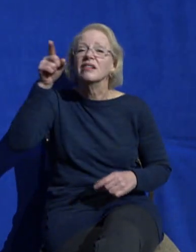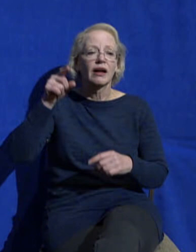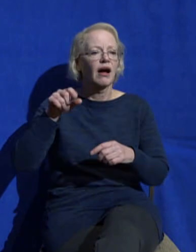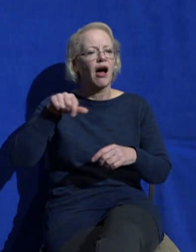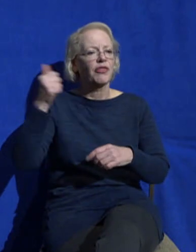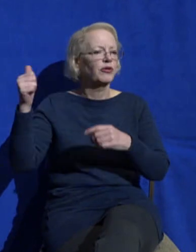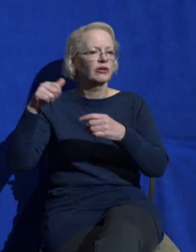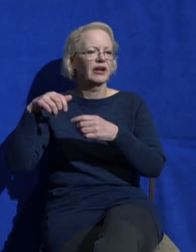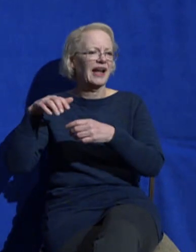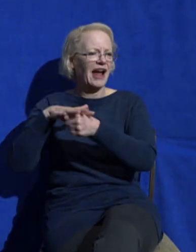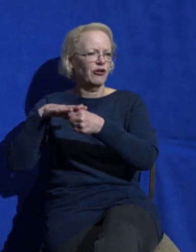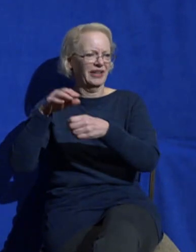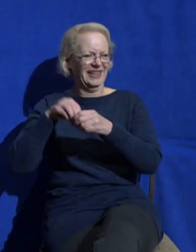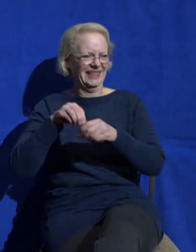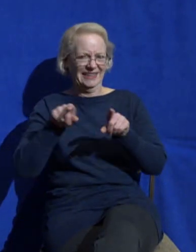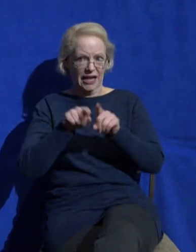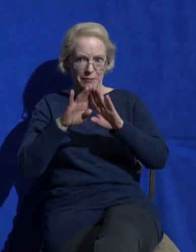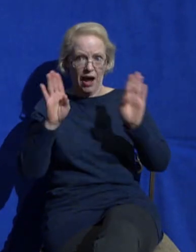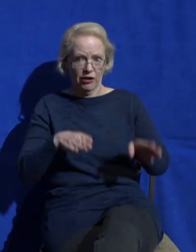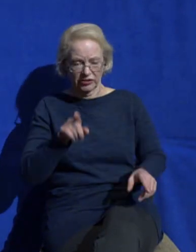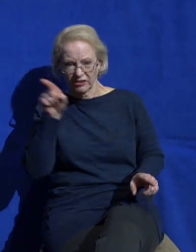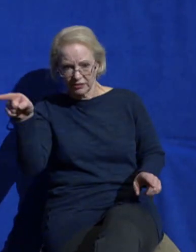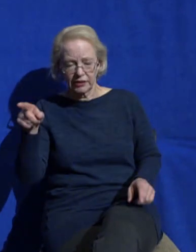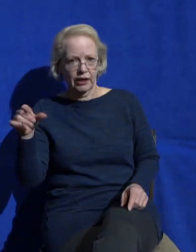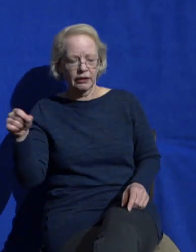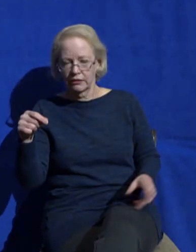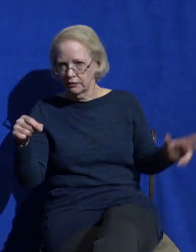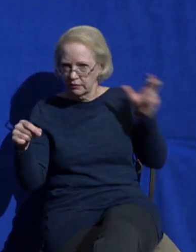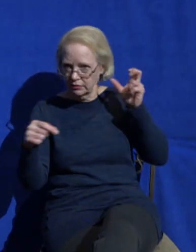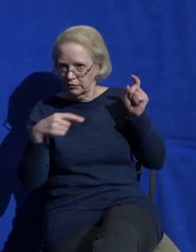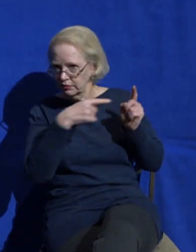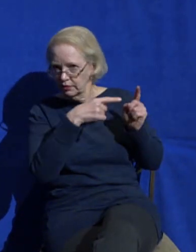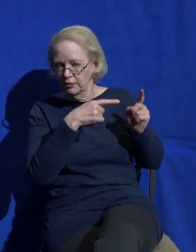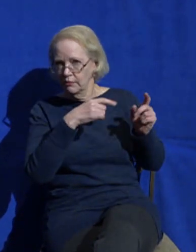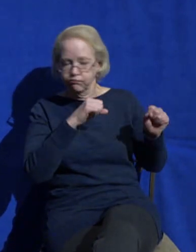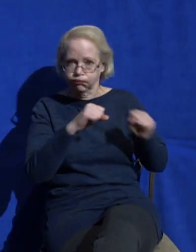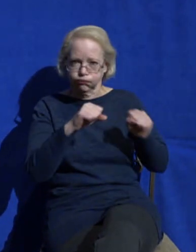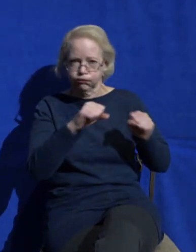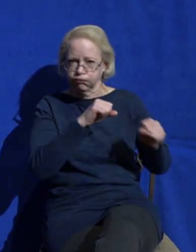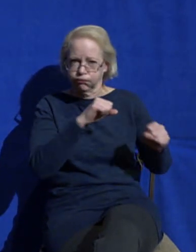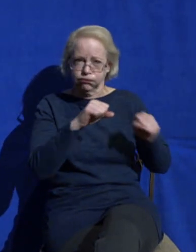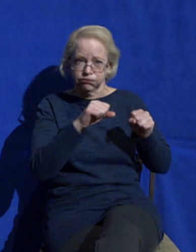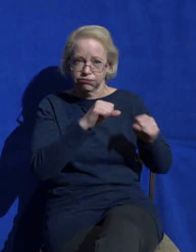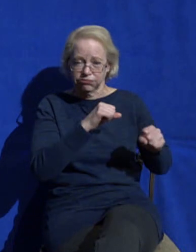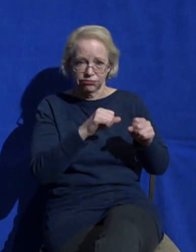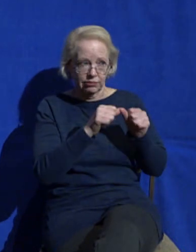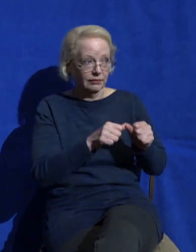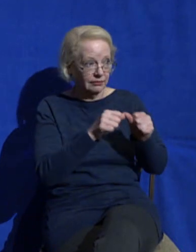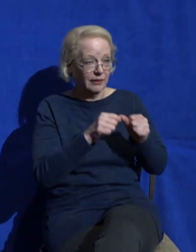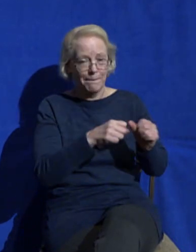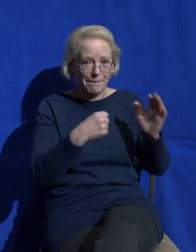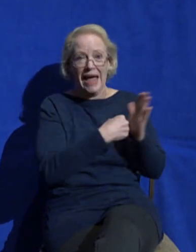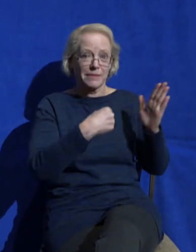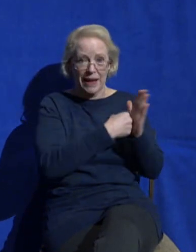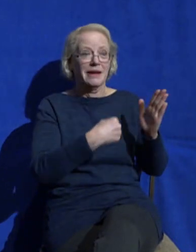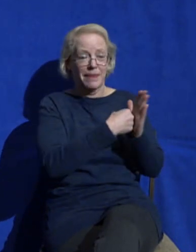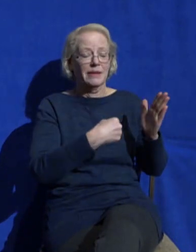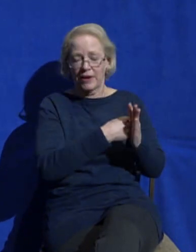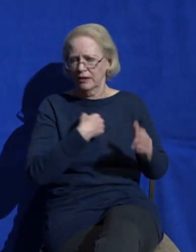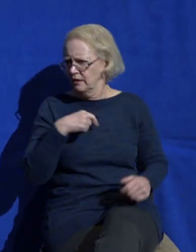a sudden, some of y'all already laughed because you already know, you will just hear this rumbling, like just this banging. And you're going around your house trying to figure